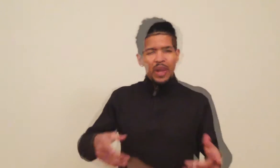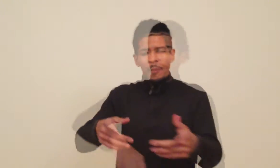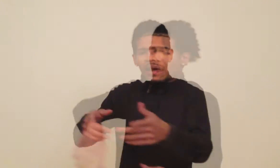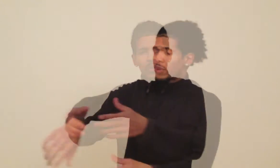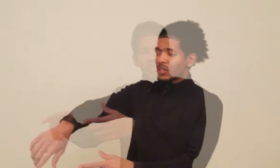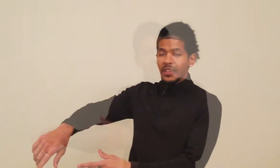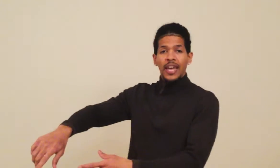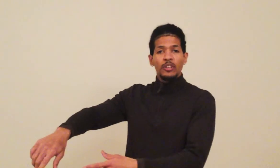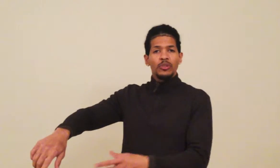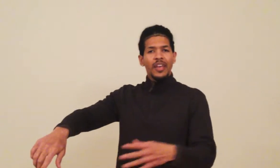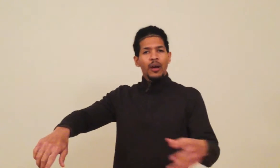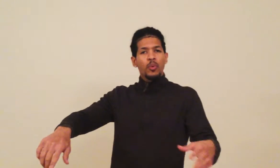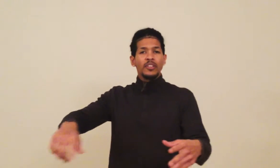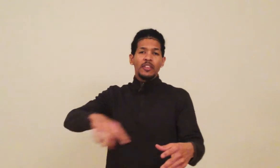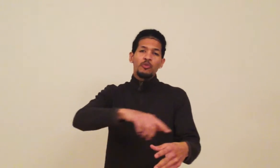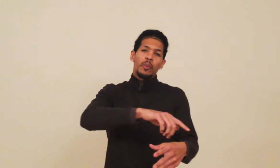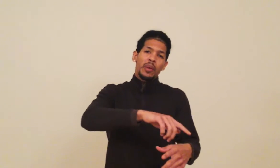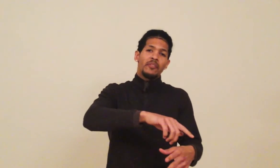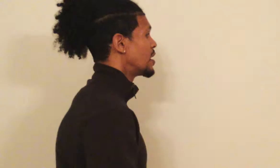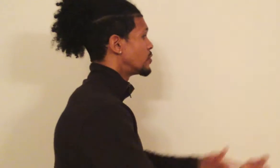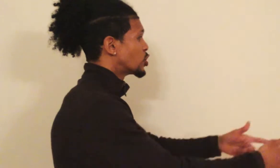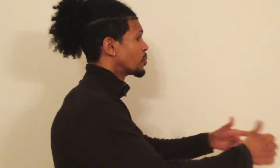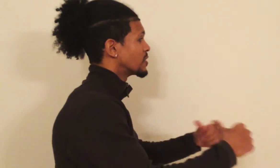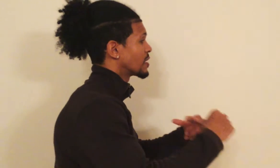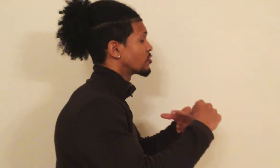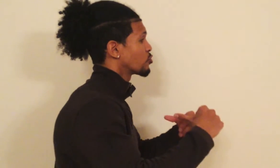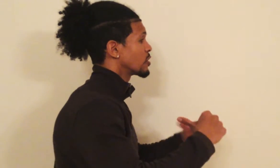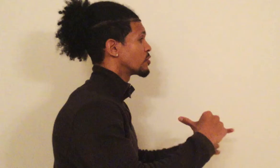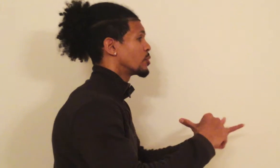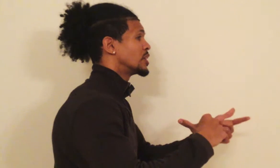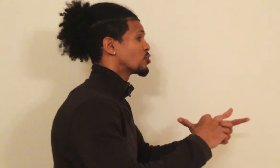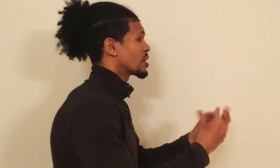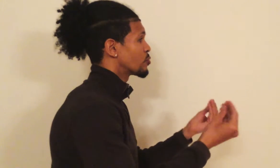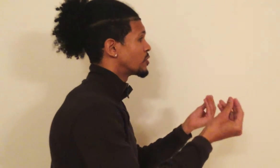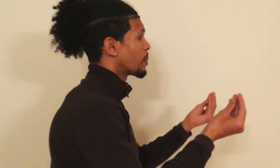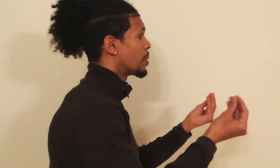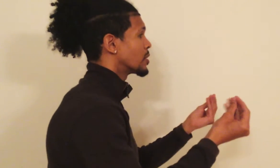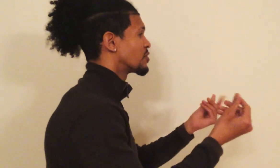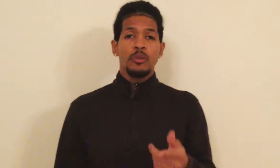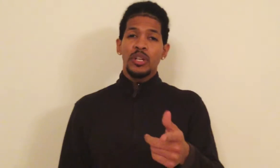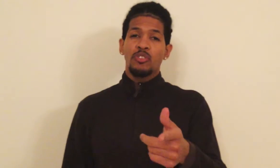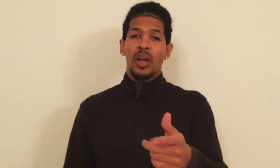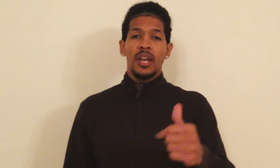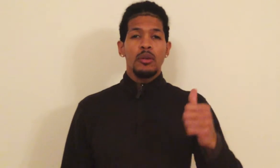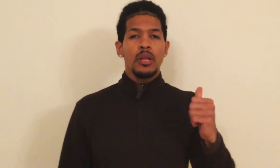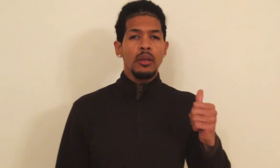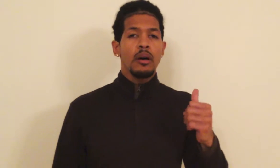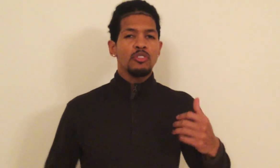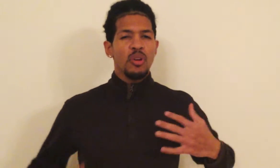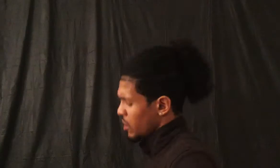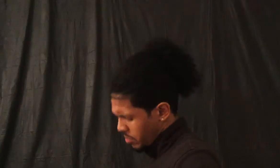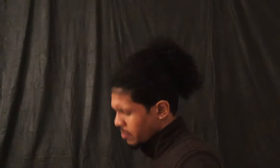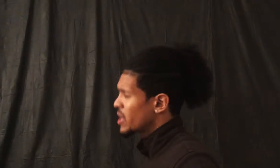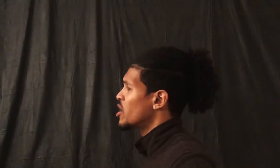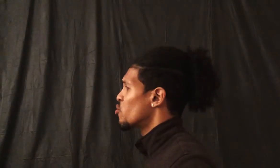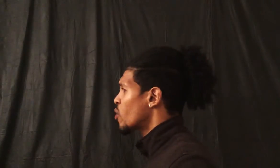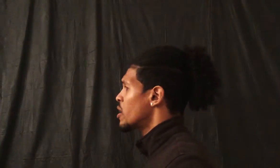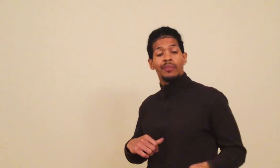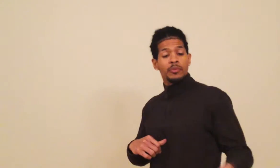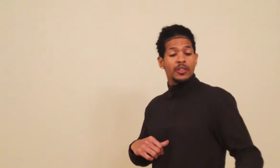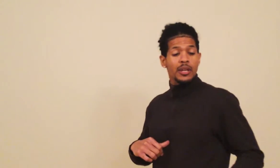got barriers to entries, I got ways that you can pivot If you show me signs of trust, then you ain't tryin' to reach for bucks Then you ain't tryin' out your luck, tryin' to put me in the rut Mamas